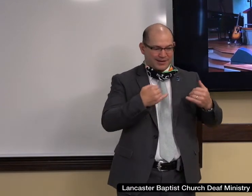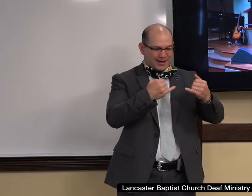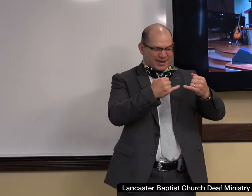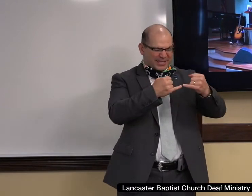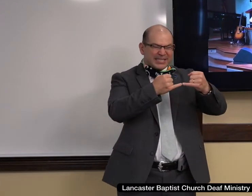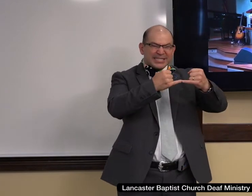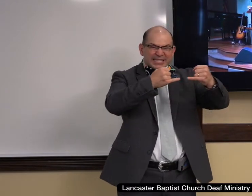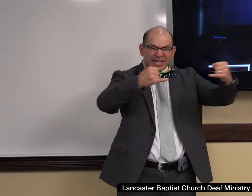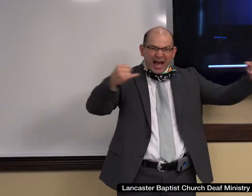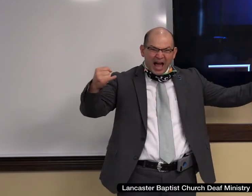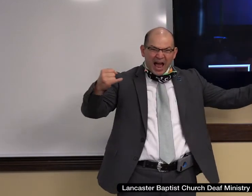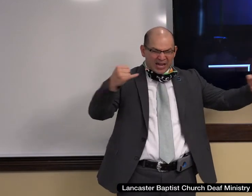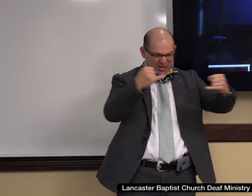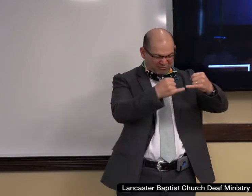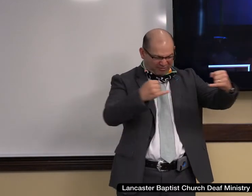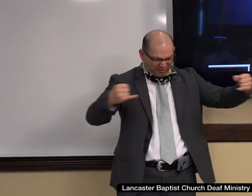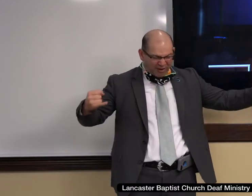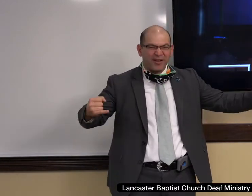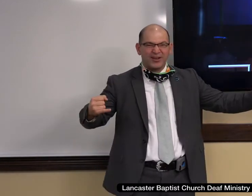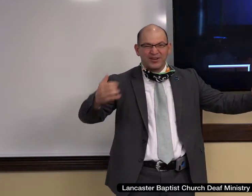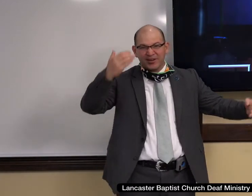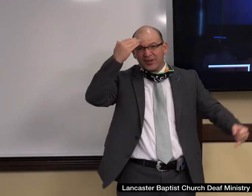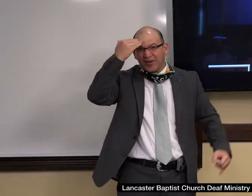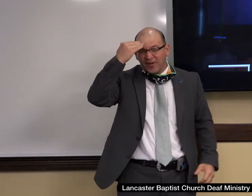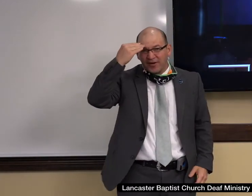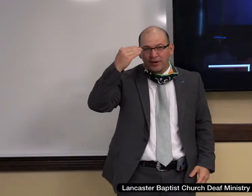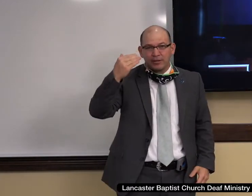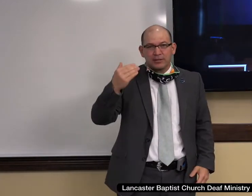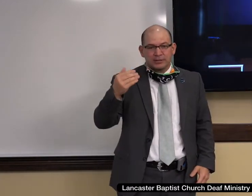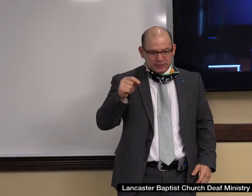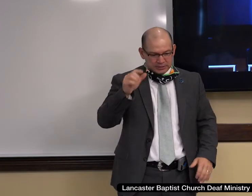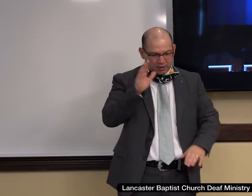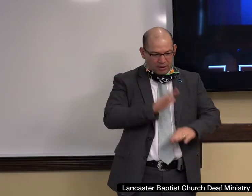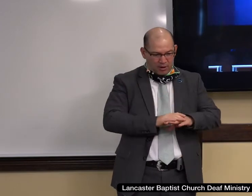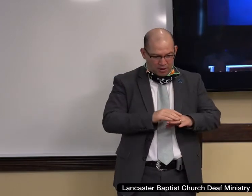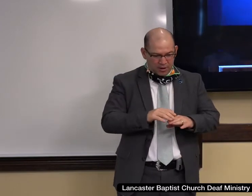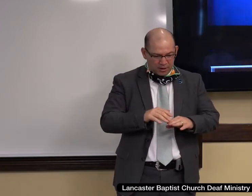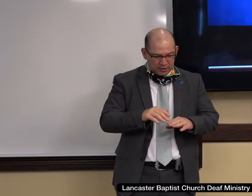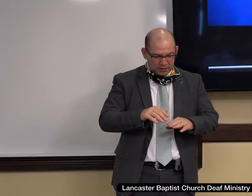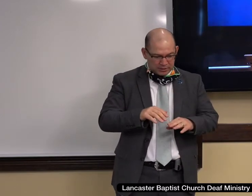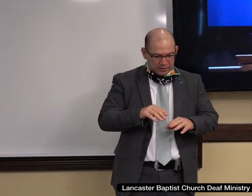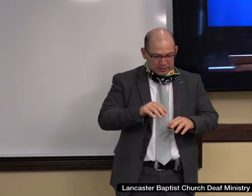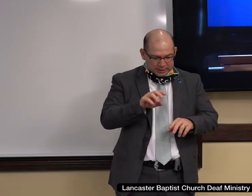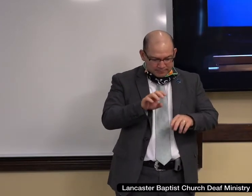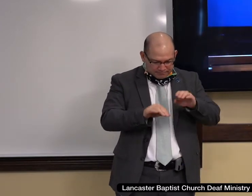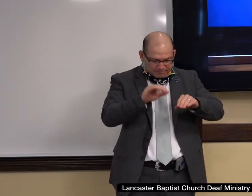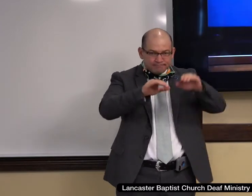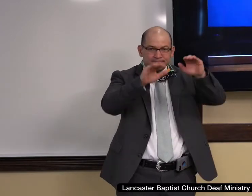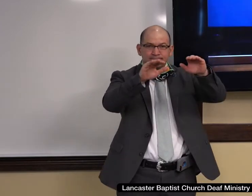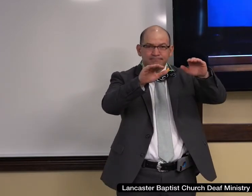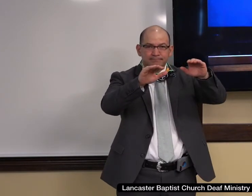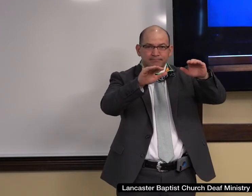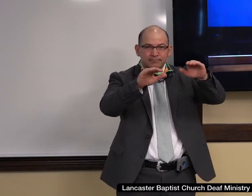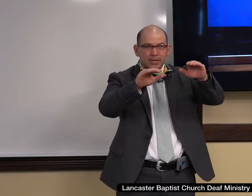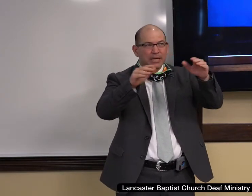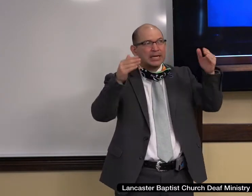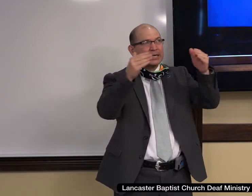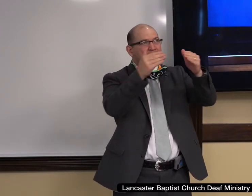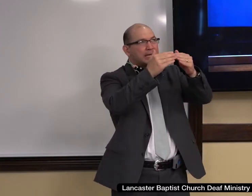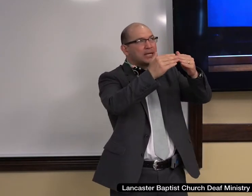string line that had blue chalk on it and she's on a little ladder and I noticed she's over here not in the corner but by the corner snapping a line. And